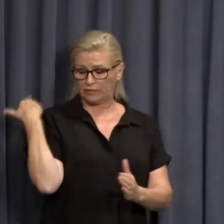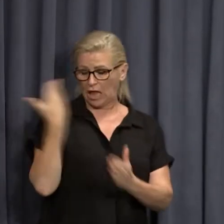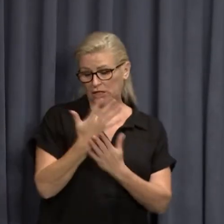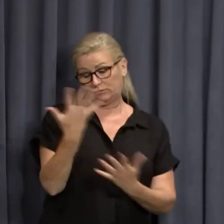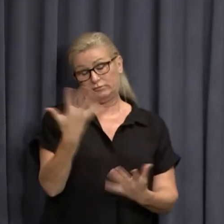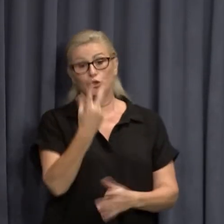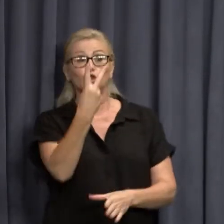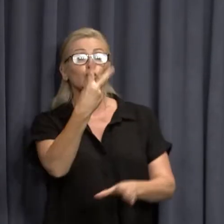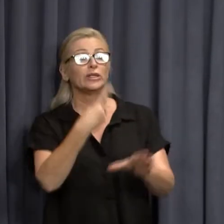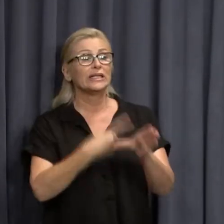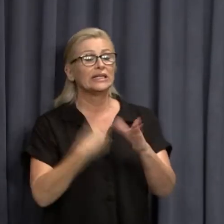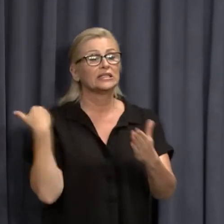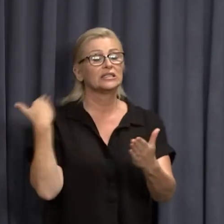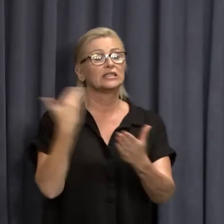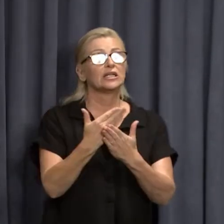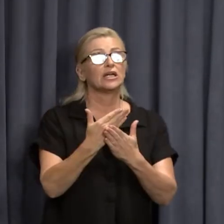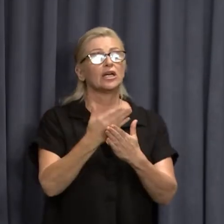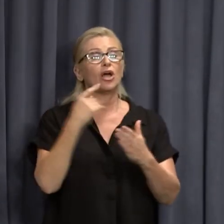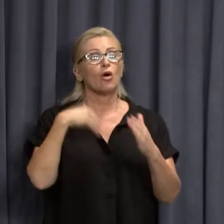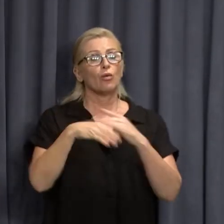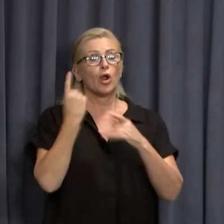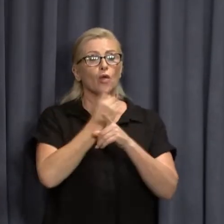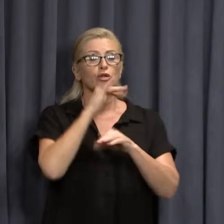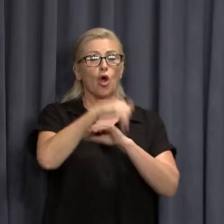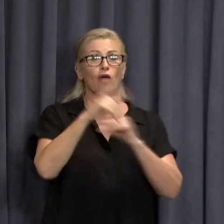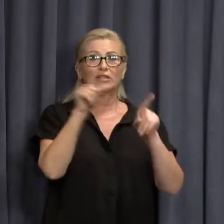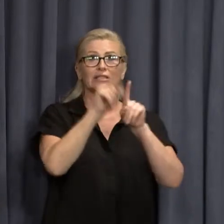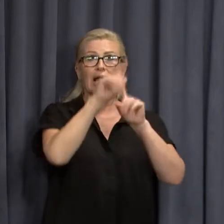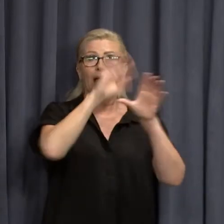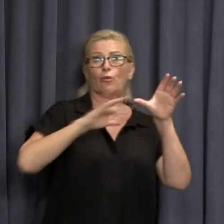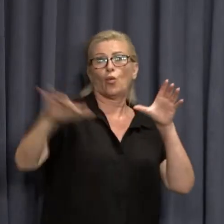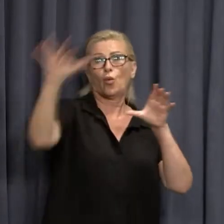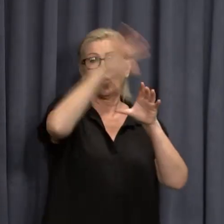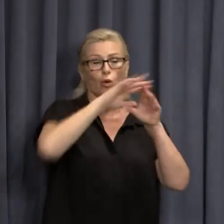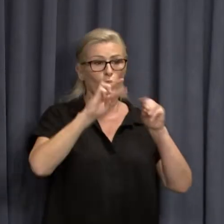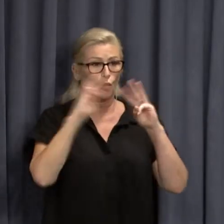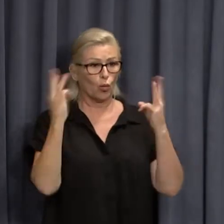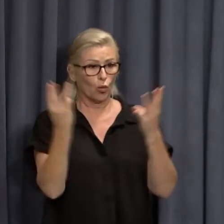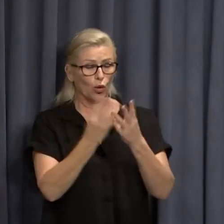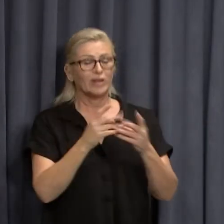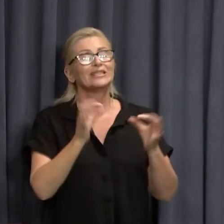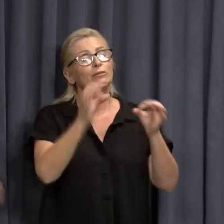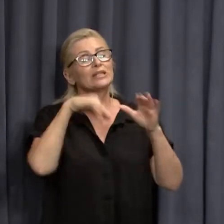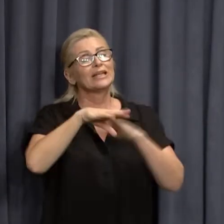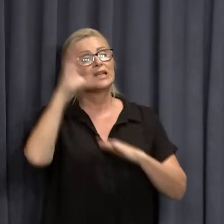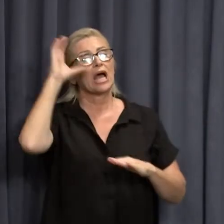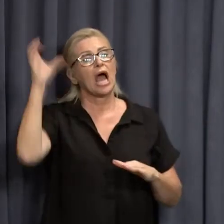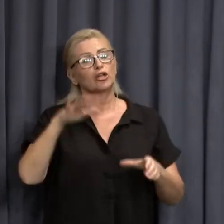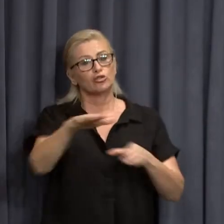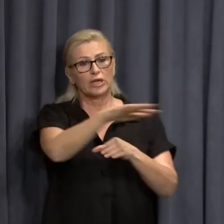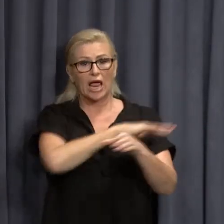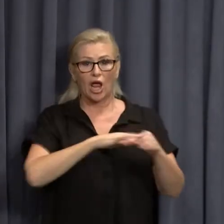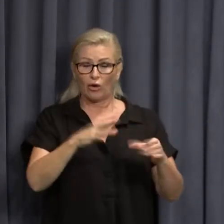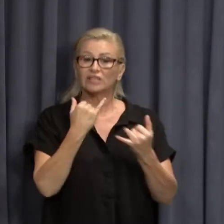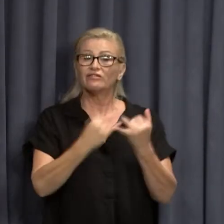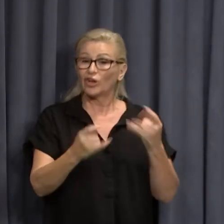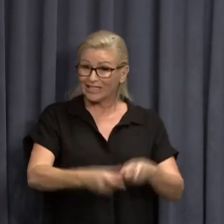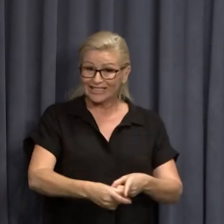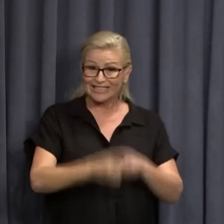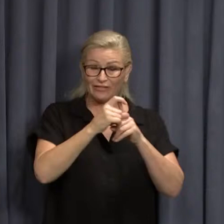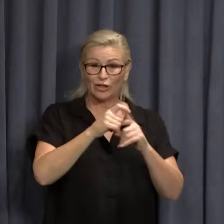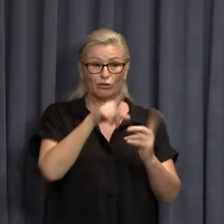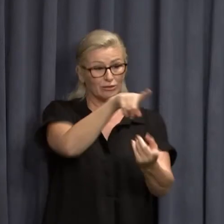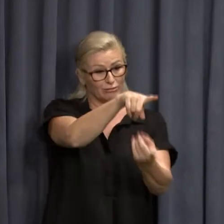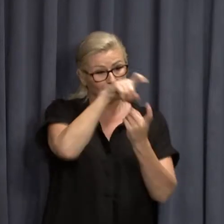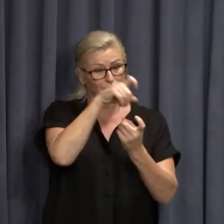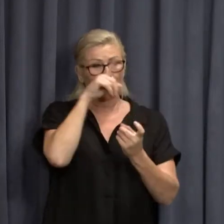last two years. In the context of a global workforce shortage, particularly in our regional areas, it is particularly difficult to attract and retain